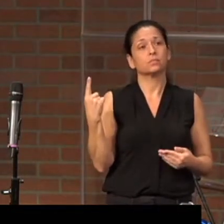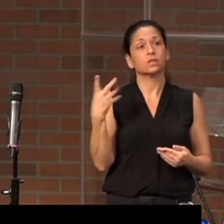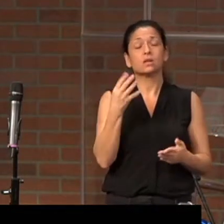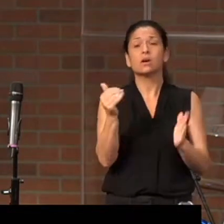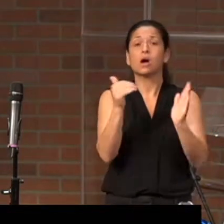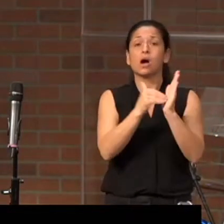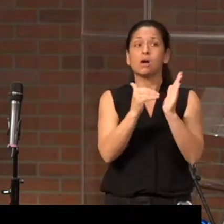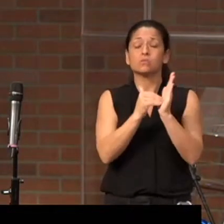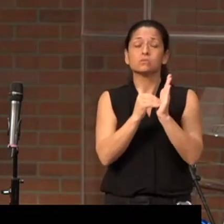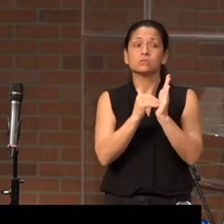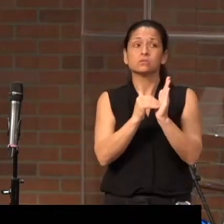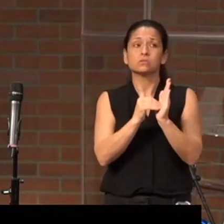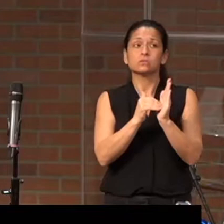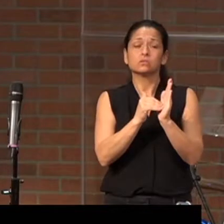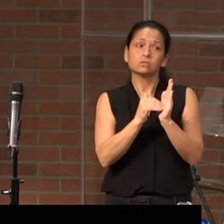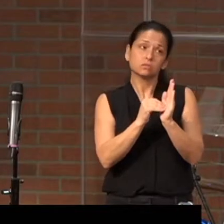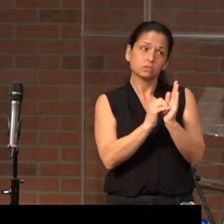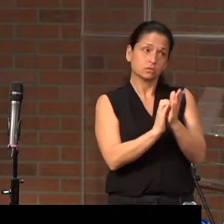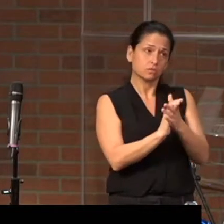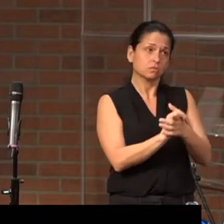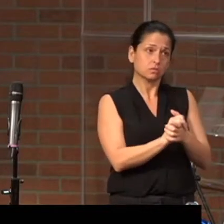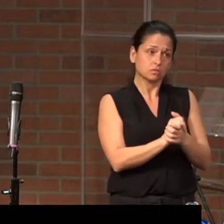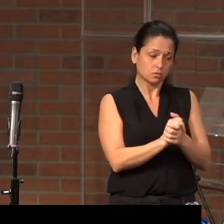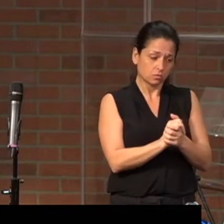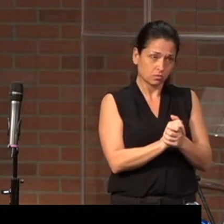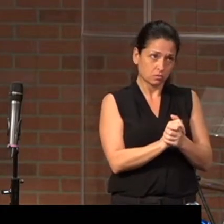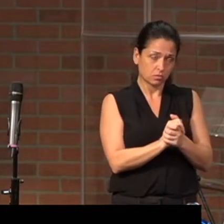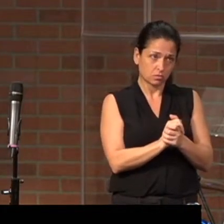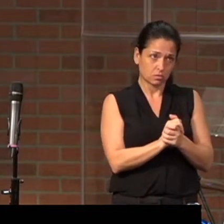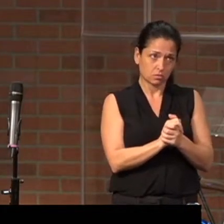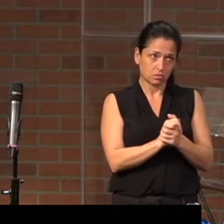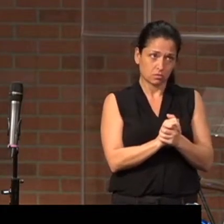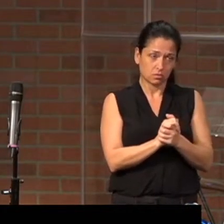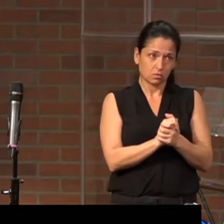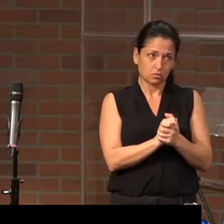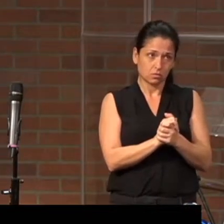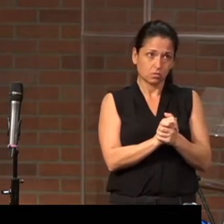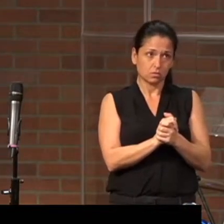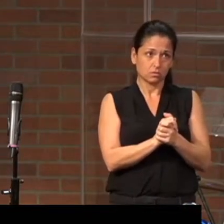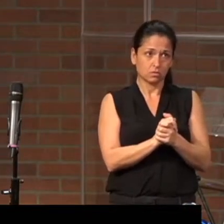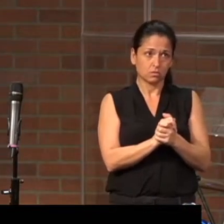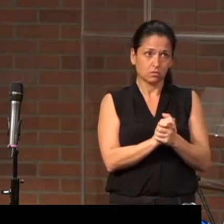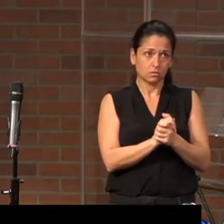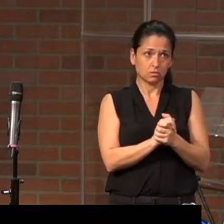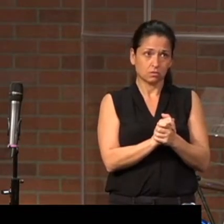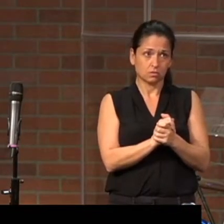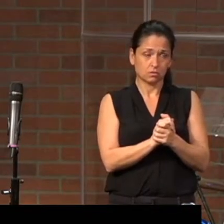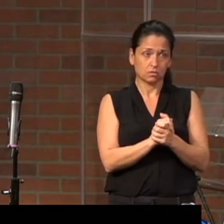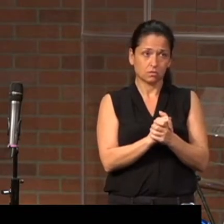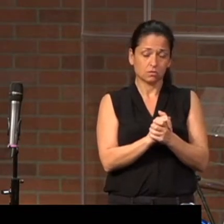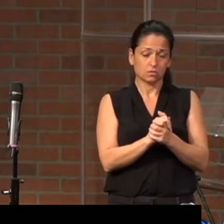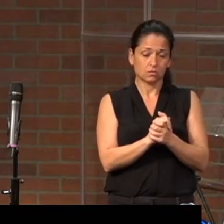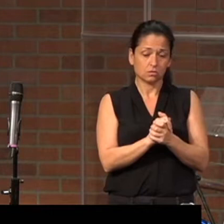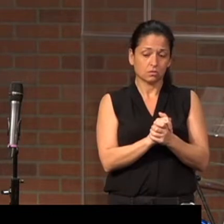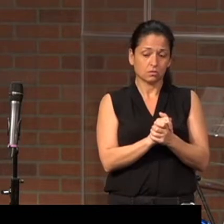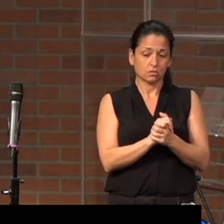oftentimes, we settle for things less than the one who is righteous.